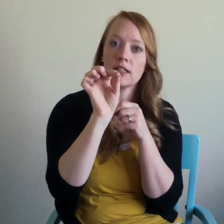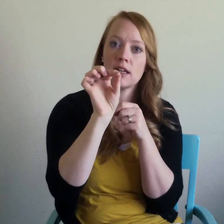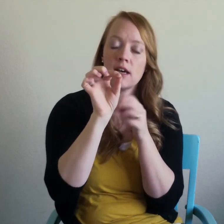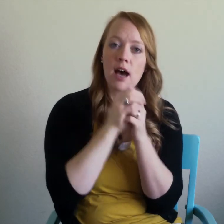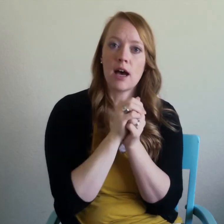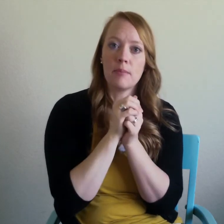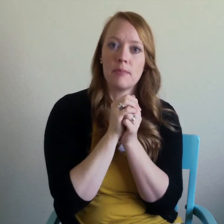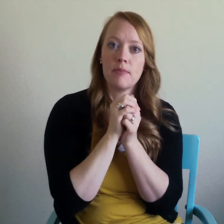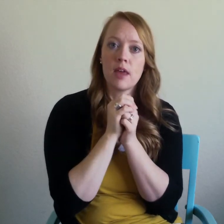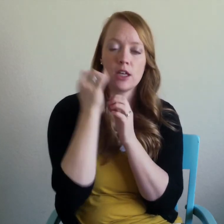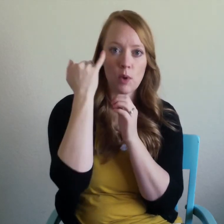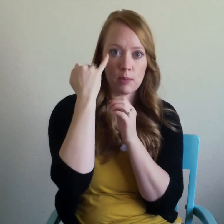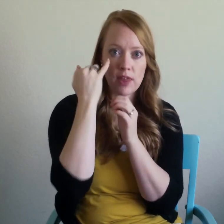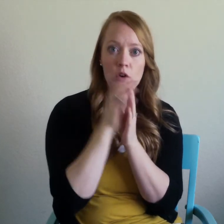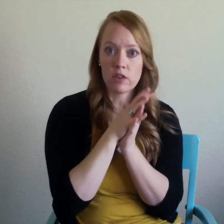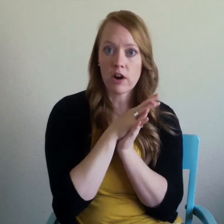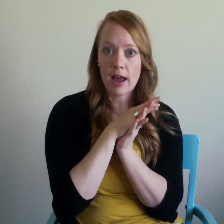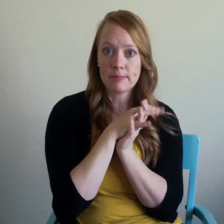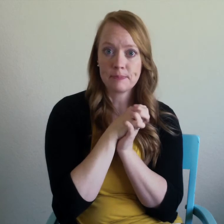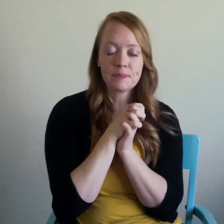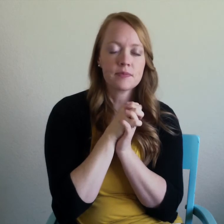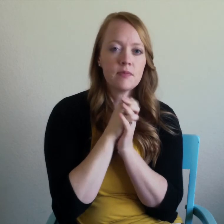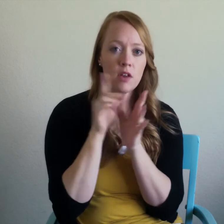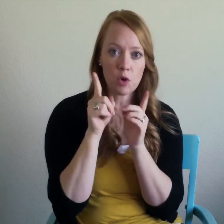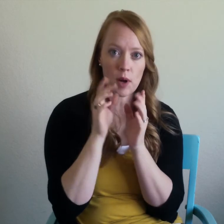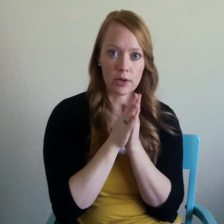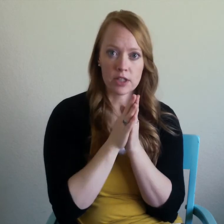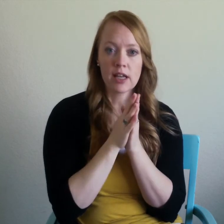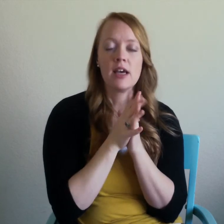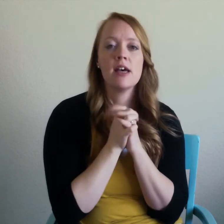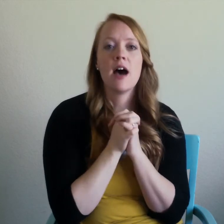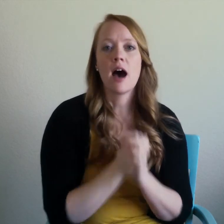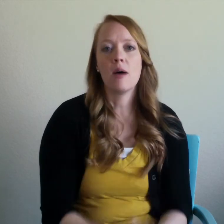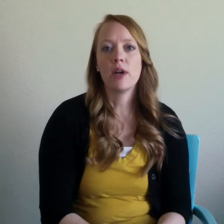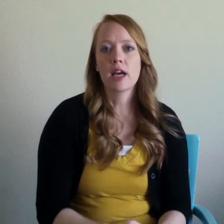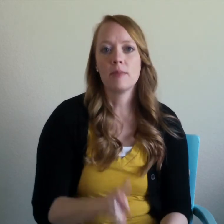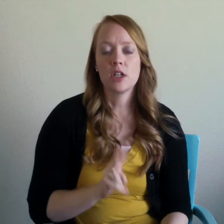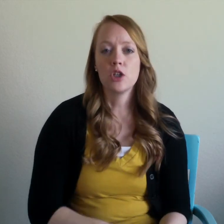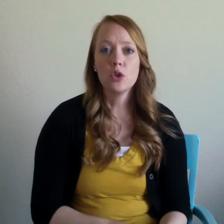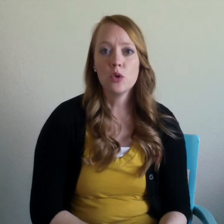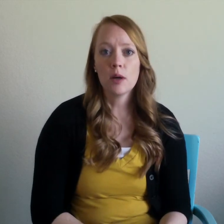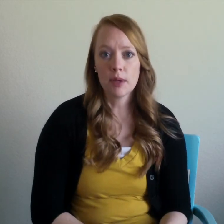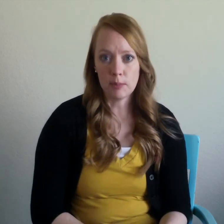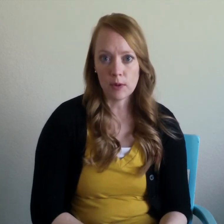um and you want to put that over their eye for one person um when it comes to two people